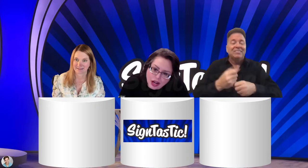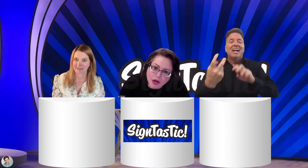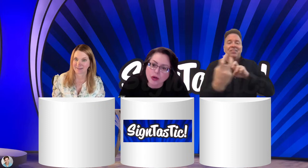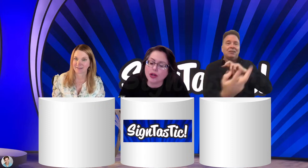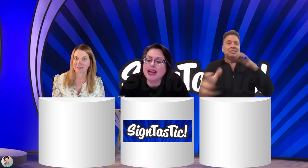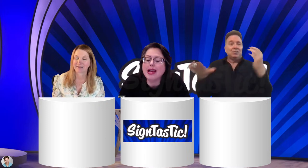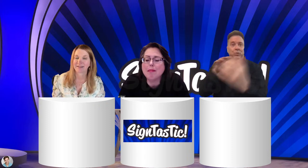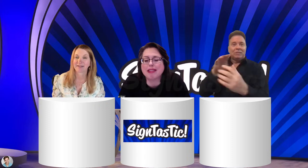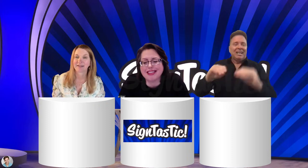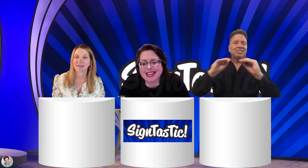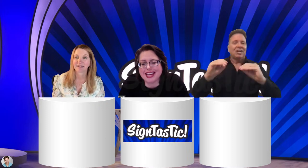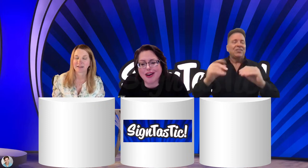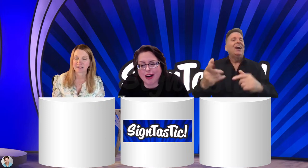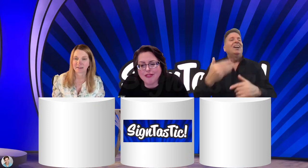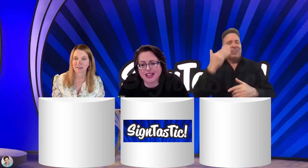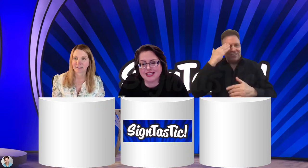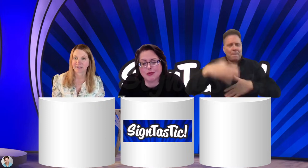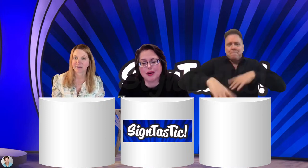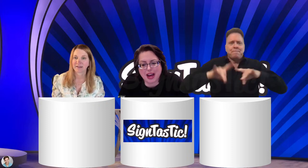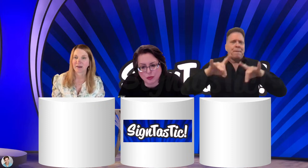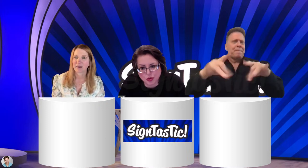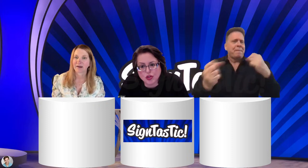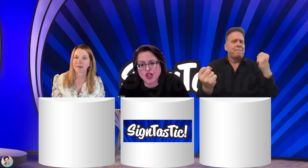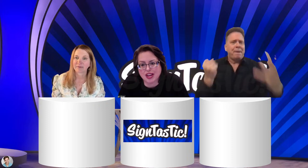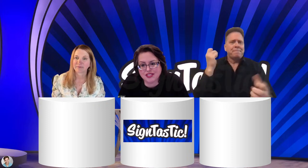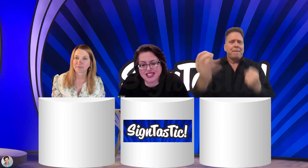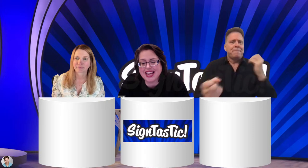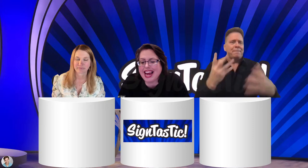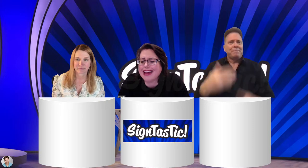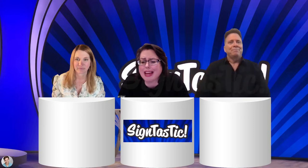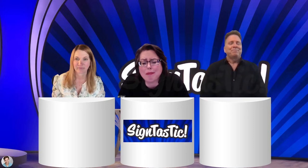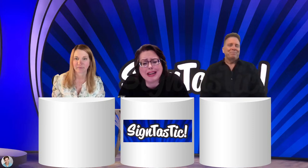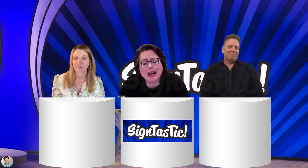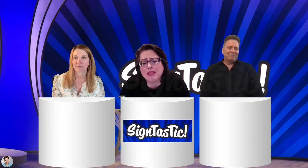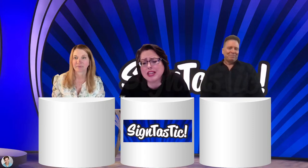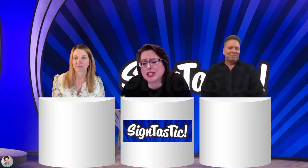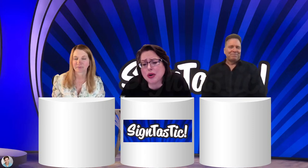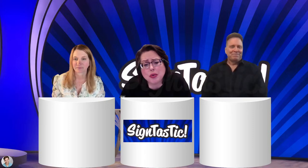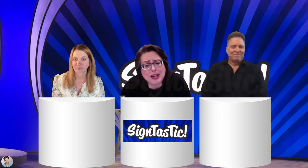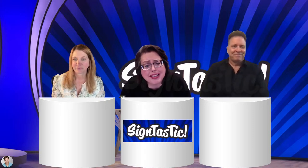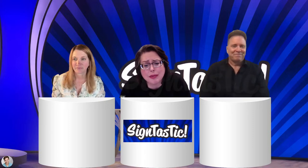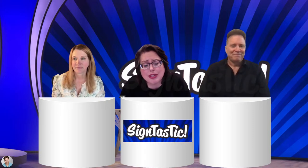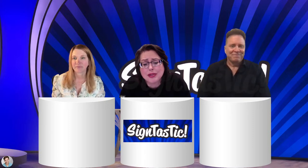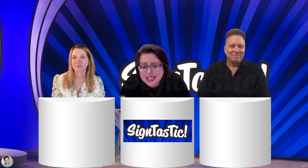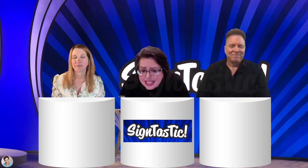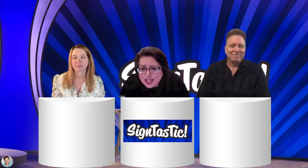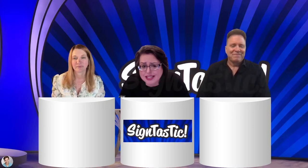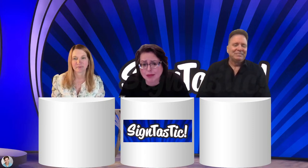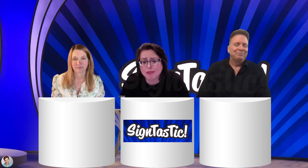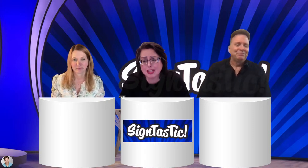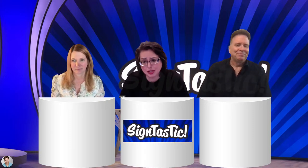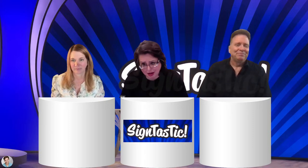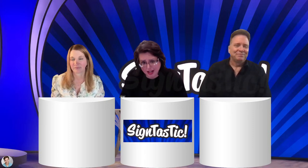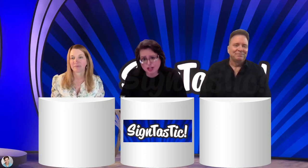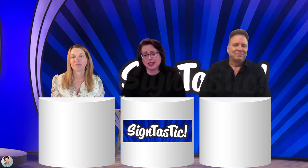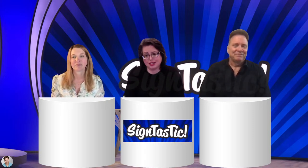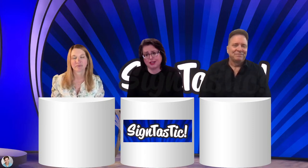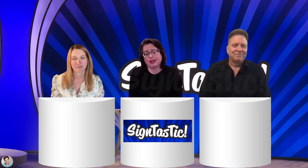awkward, but then they get confidence when that role shifts. And they pick up things so quickly. When you're teaching something, you actually learn.